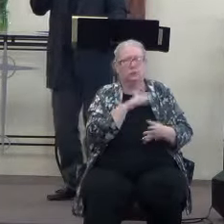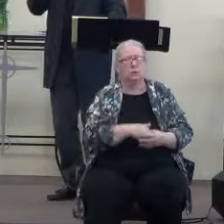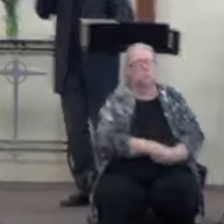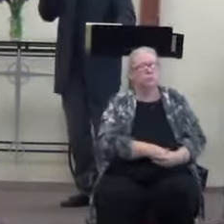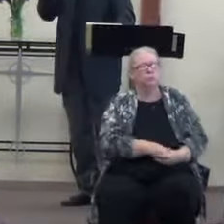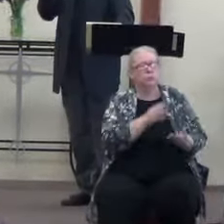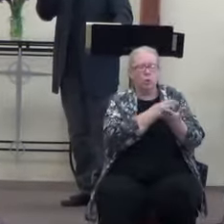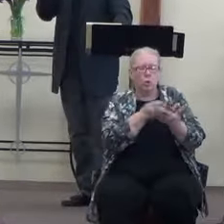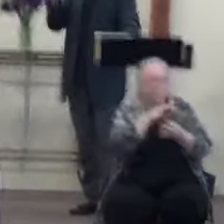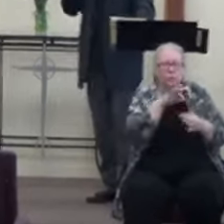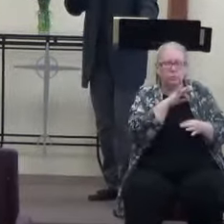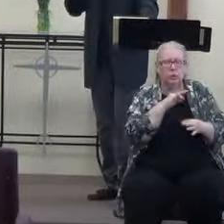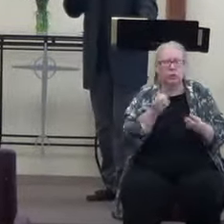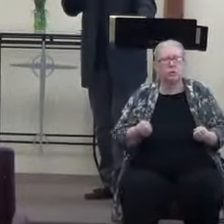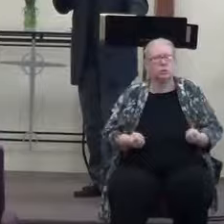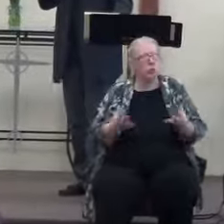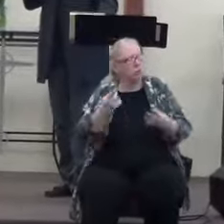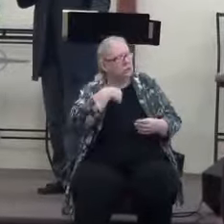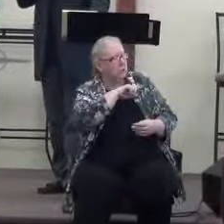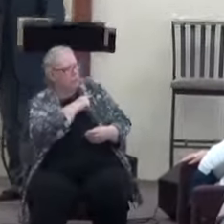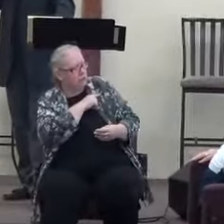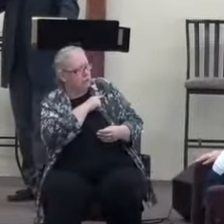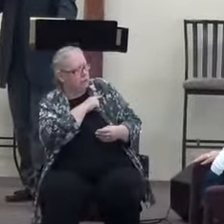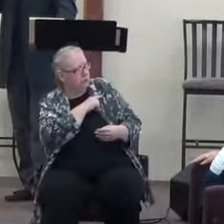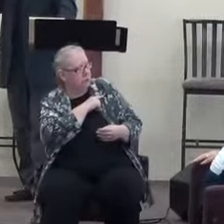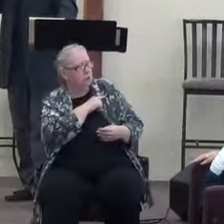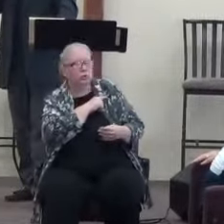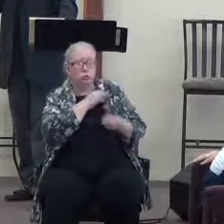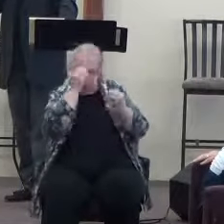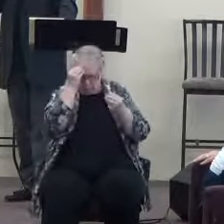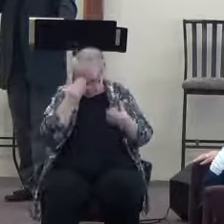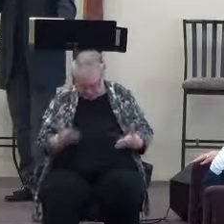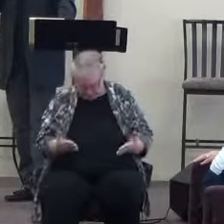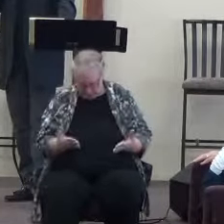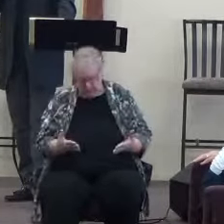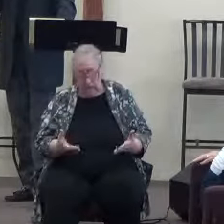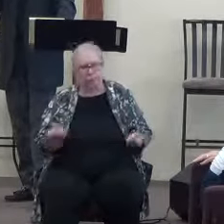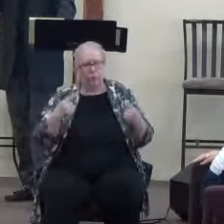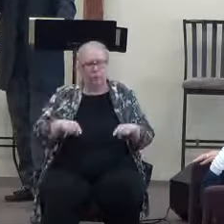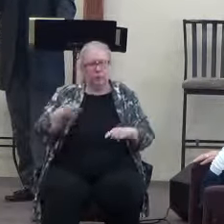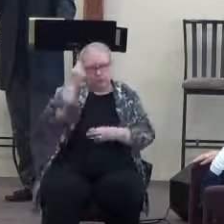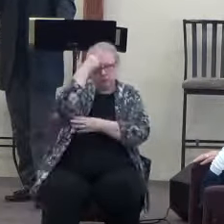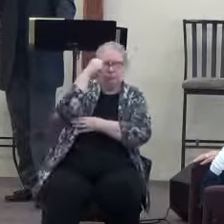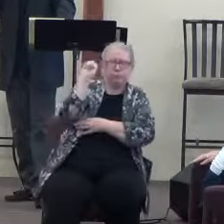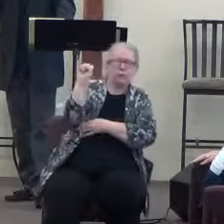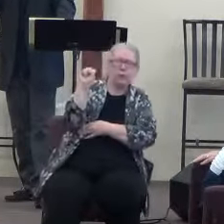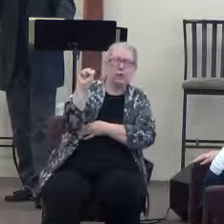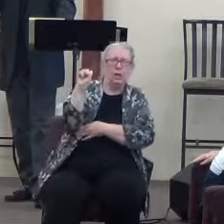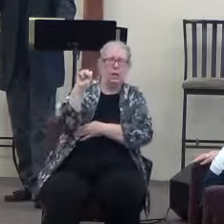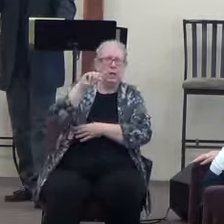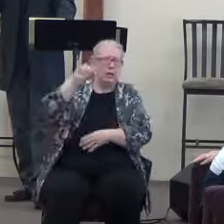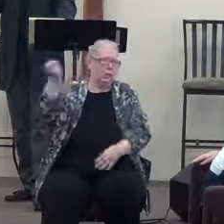The Holy Spirit causes us to obey. When I disobey the Lord, there's a conviction that comes over